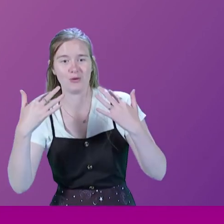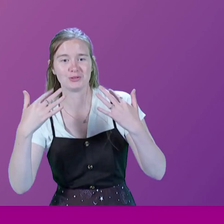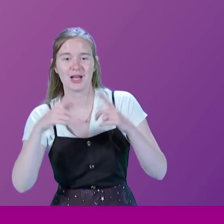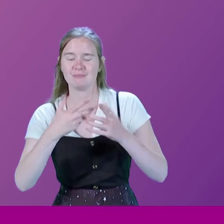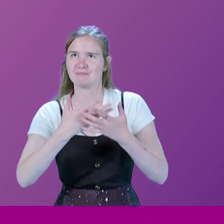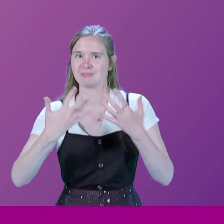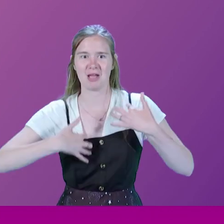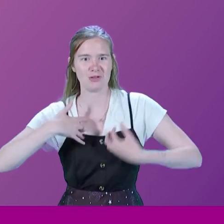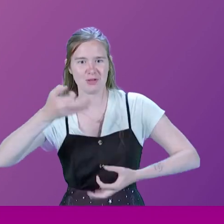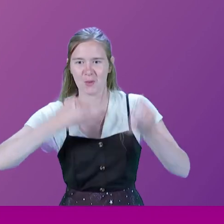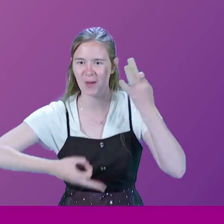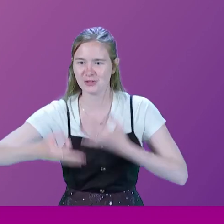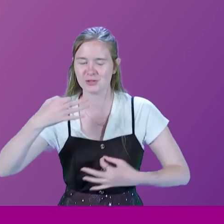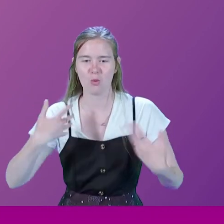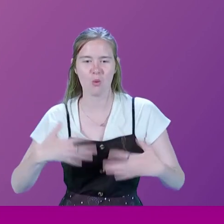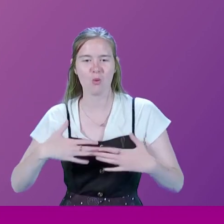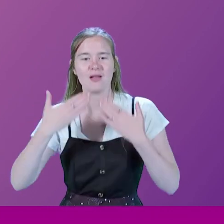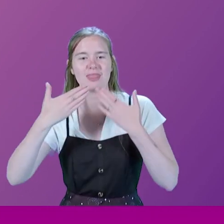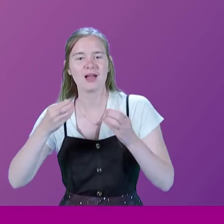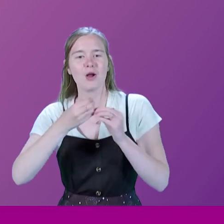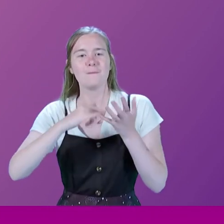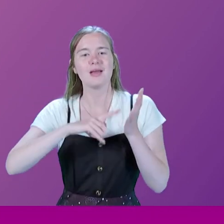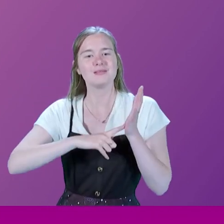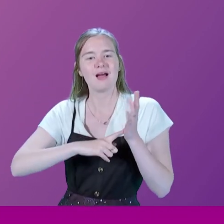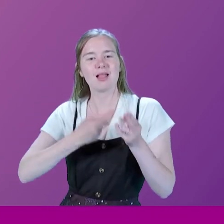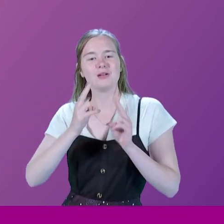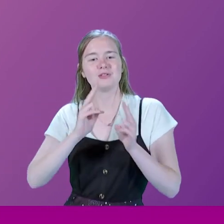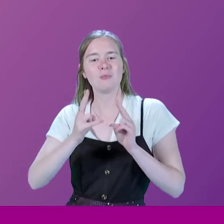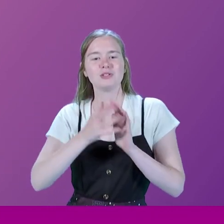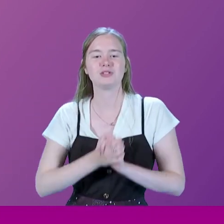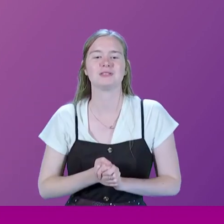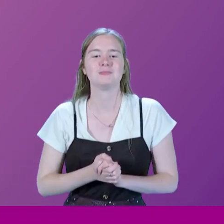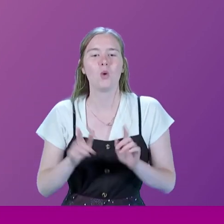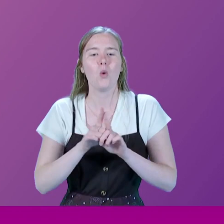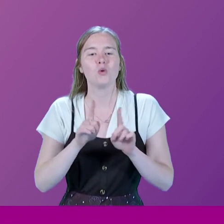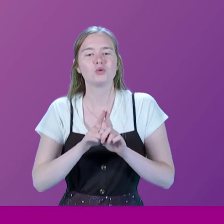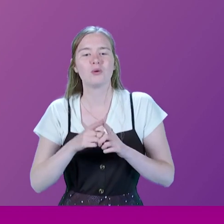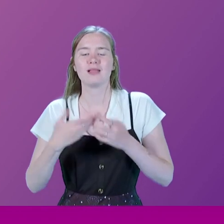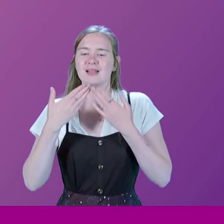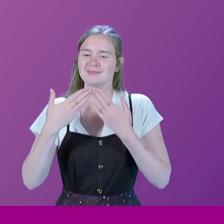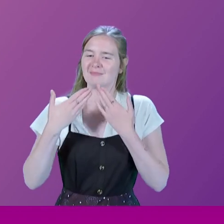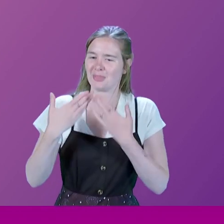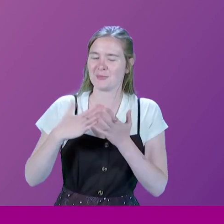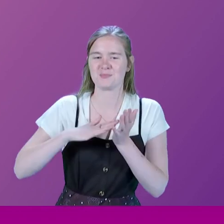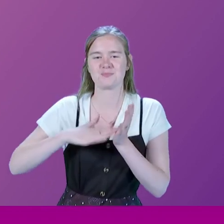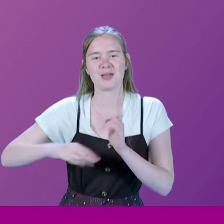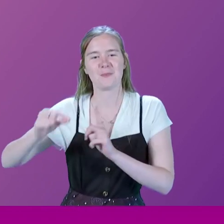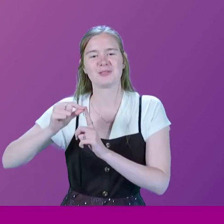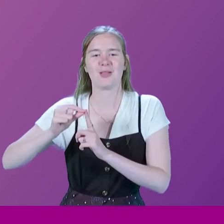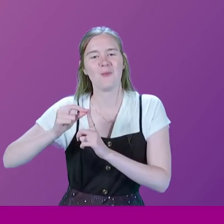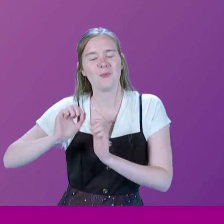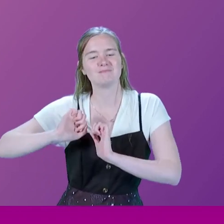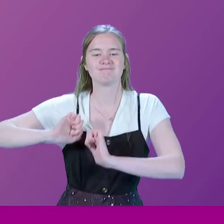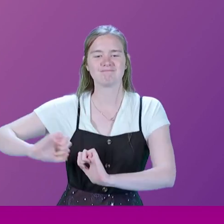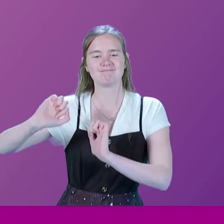posing such interesting questions. I would like to thank our BSL interpreters as well. And I would like to pay a special thanks to Michael Portillo